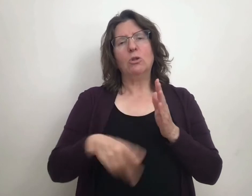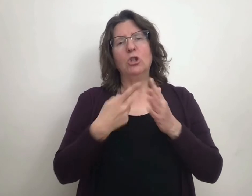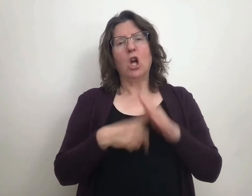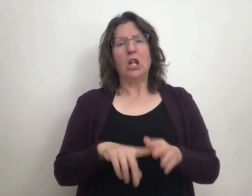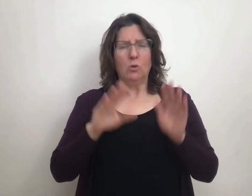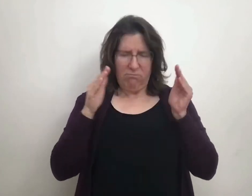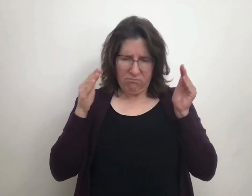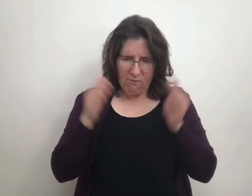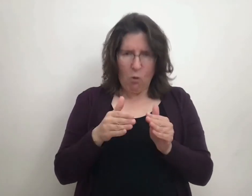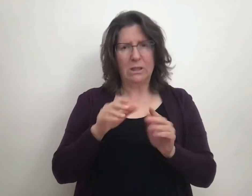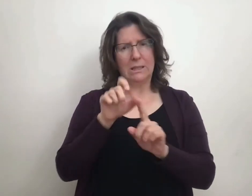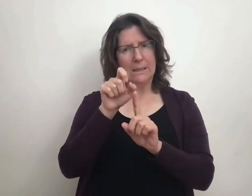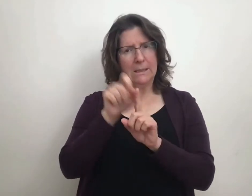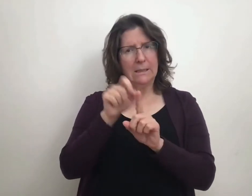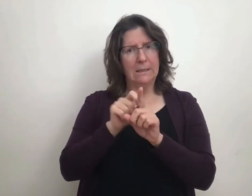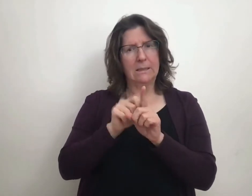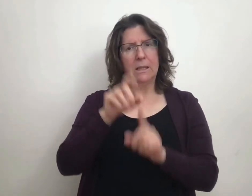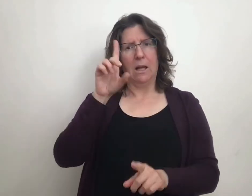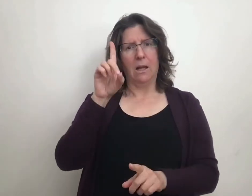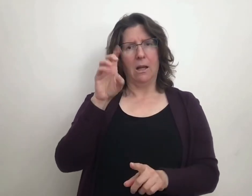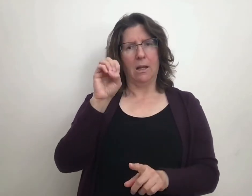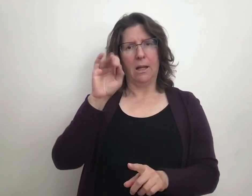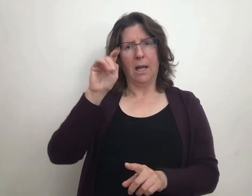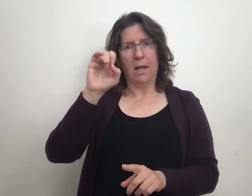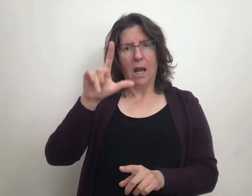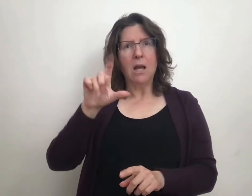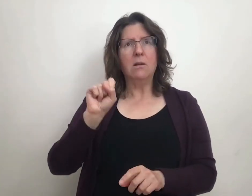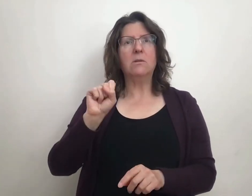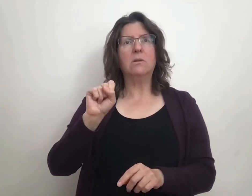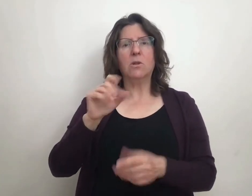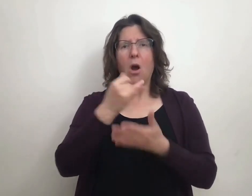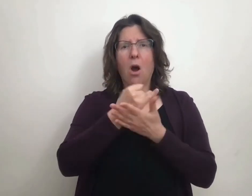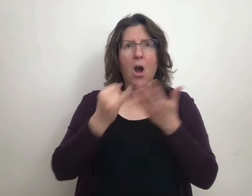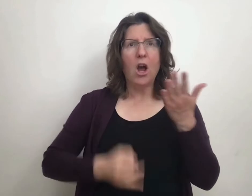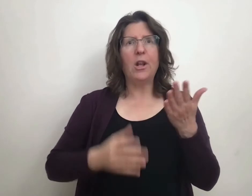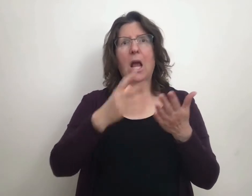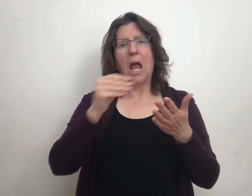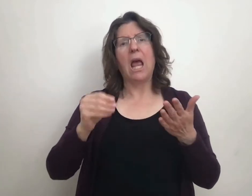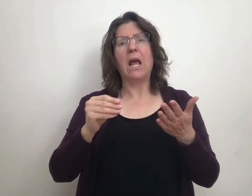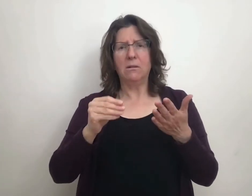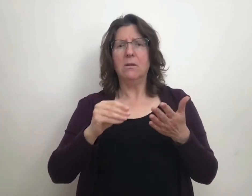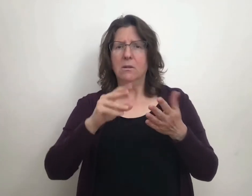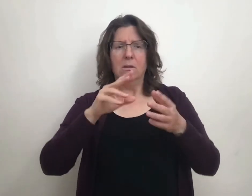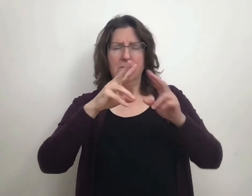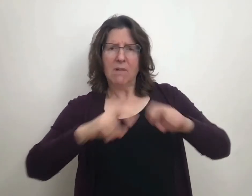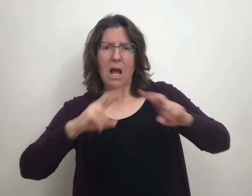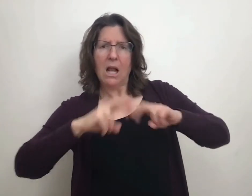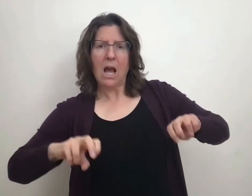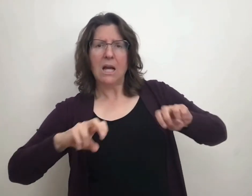The students became more analytical. Whether it was attention to detail in the art or decoding text, they would